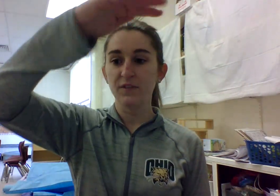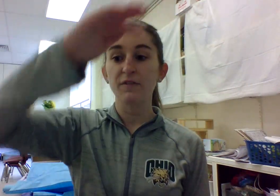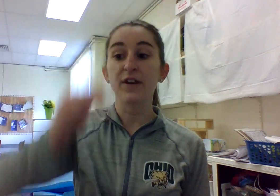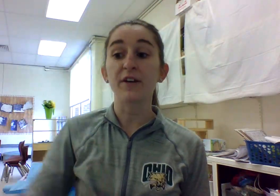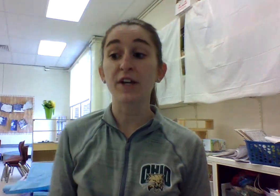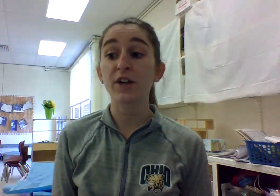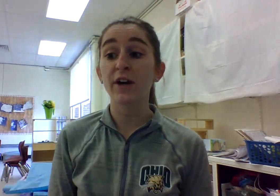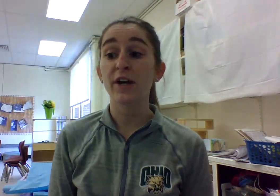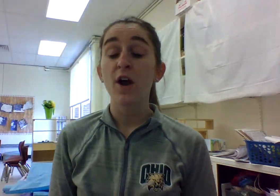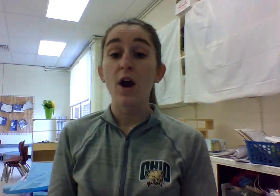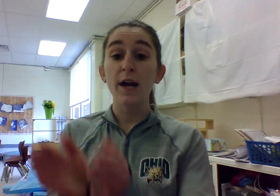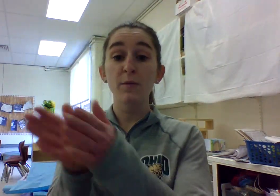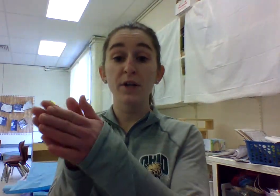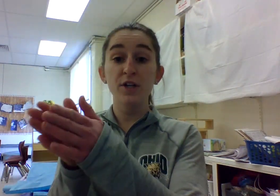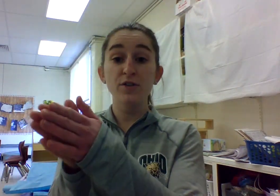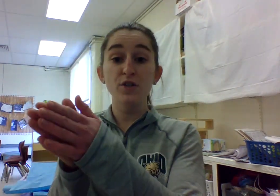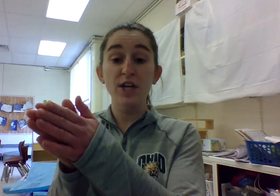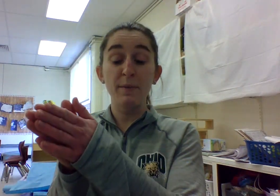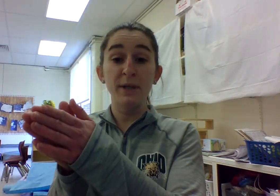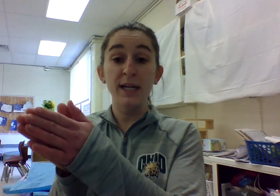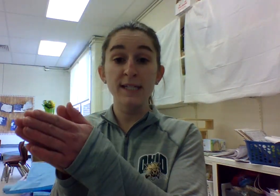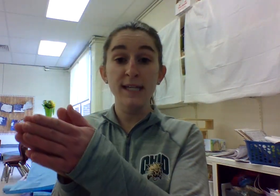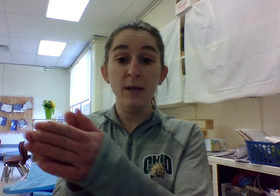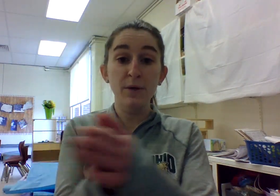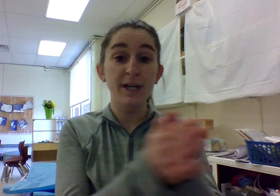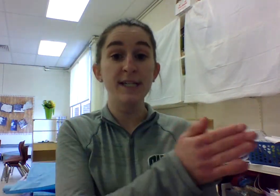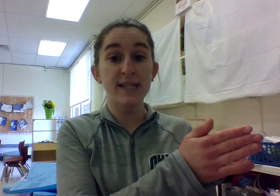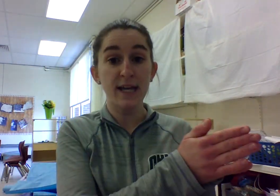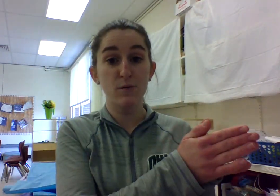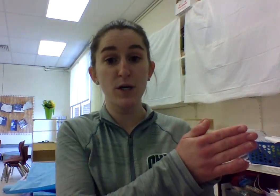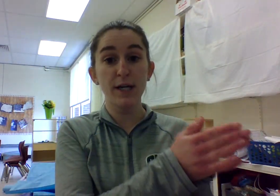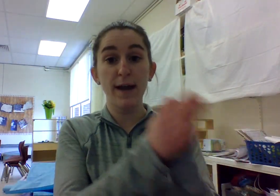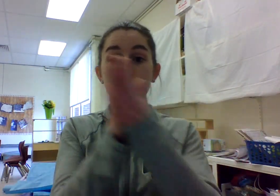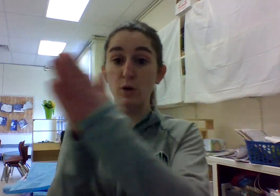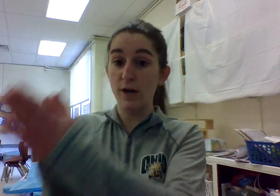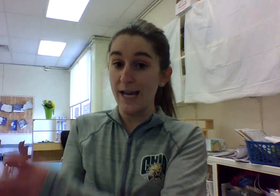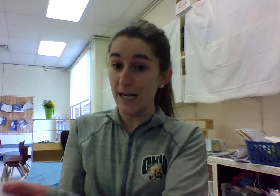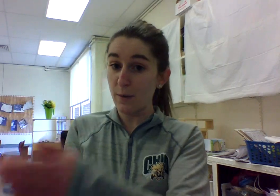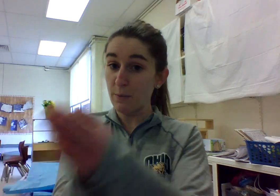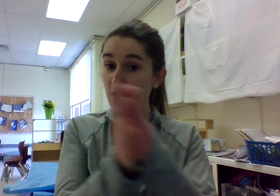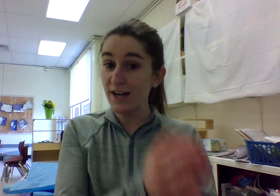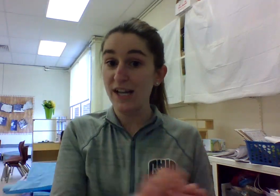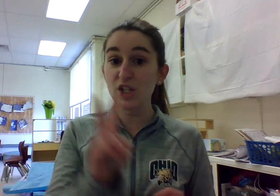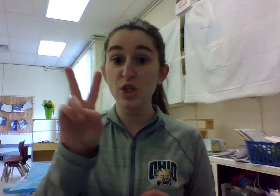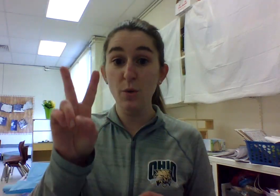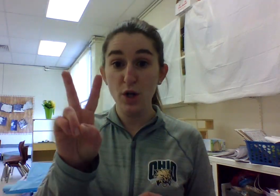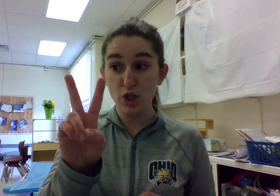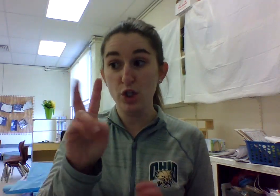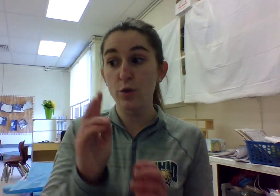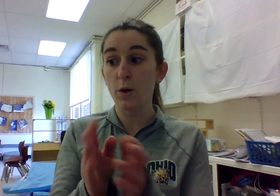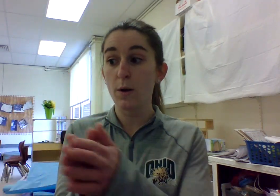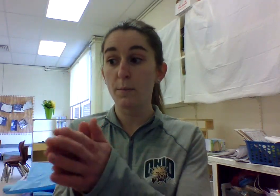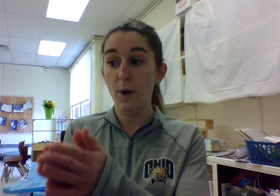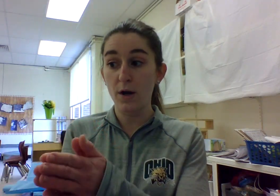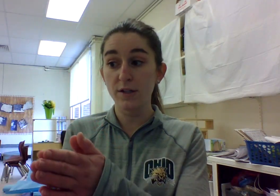Very good. All right, we're going to use those chopping hands again. We're going to say a word and break it apart into two parts.